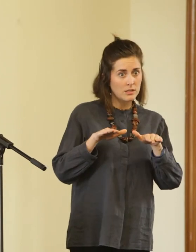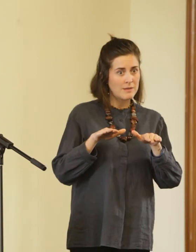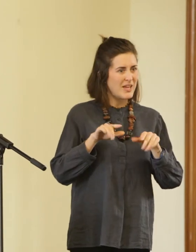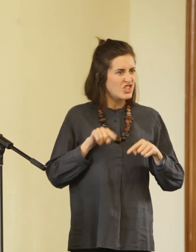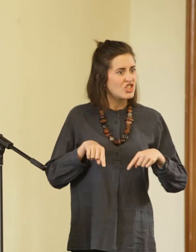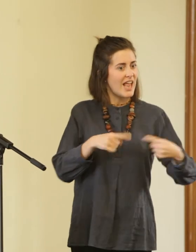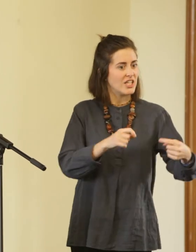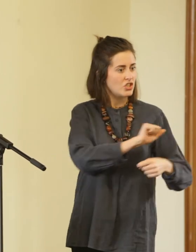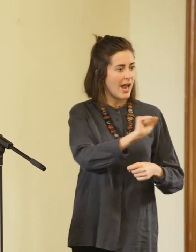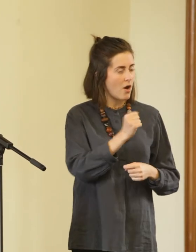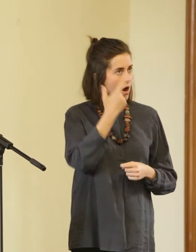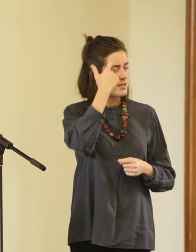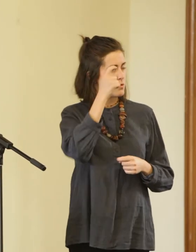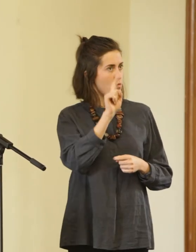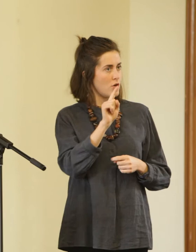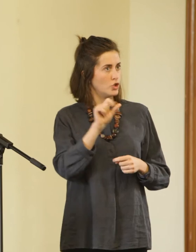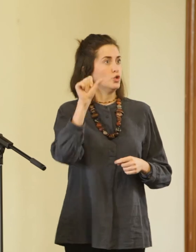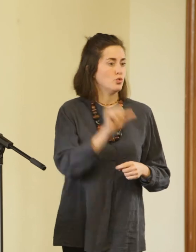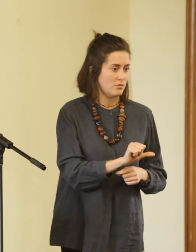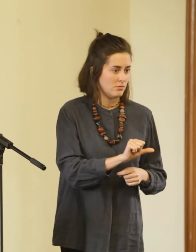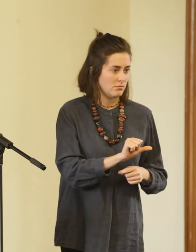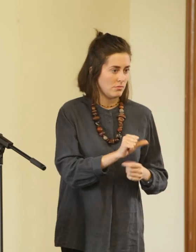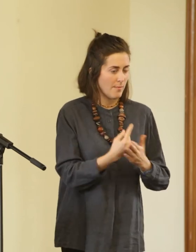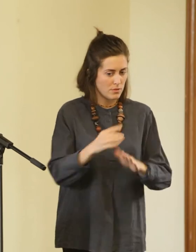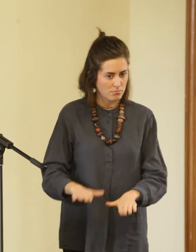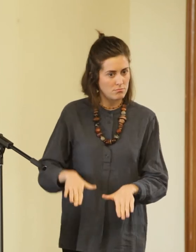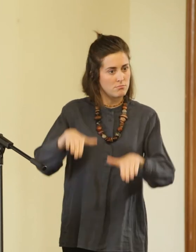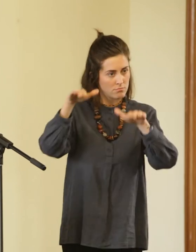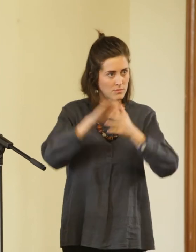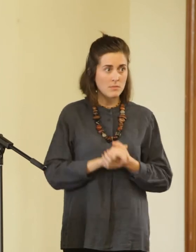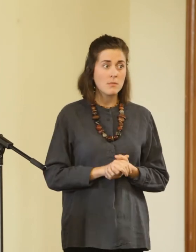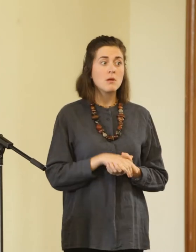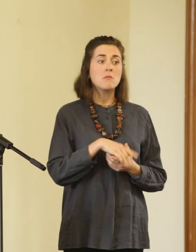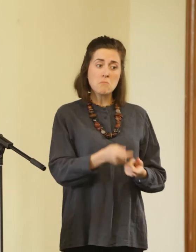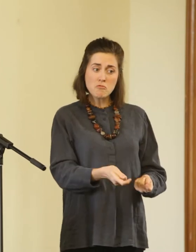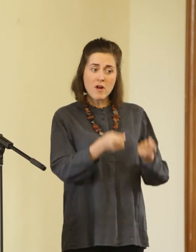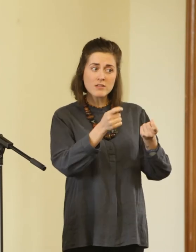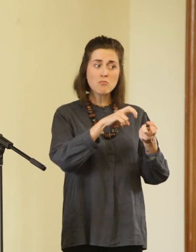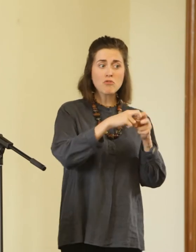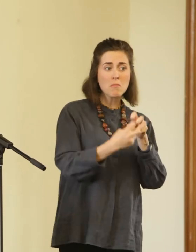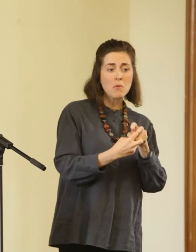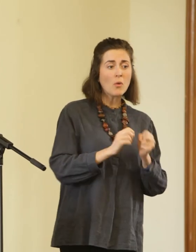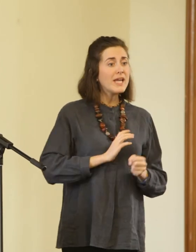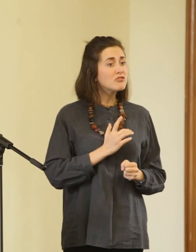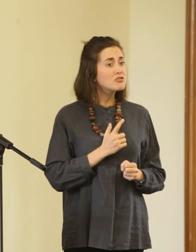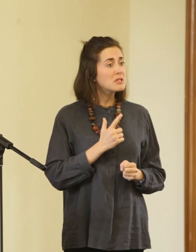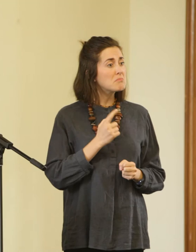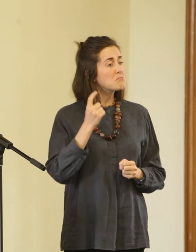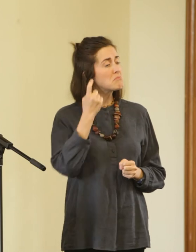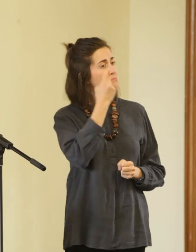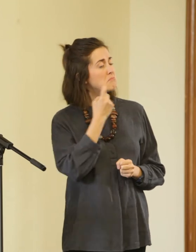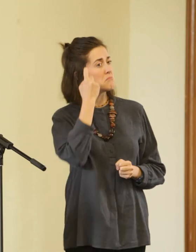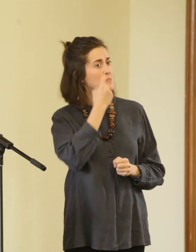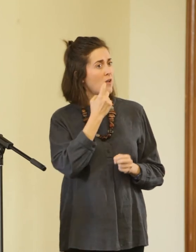perceive these states. They also raise problematic and interesting questions for practitioners who